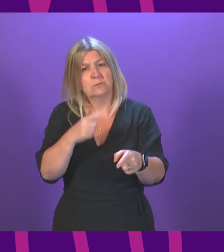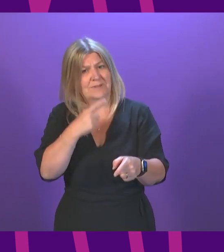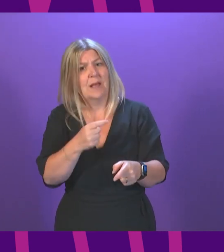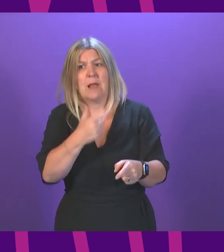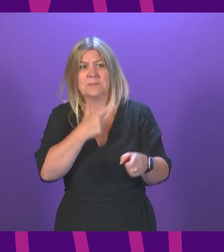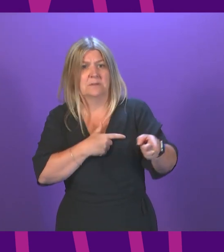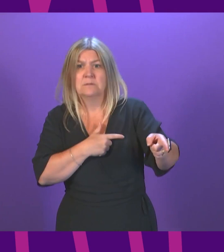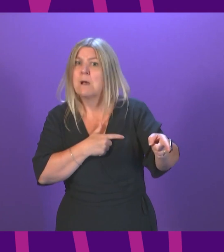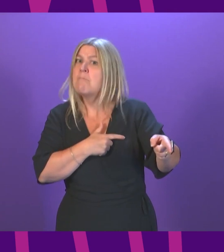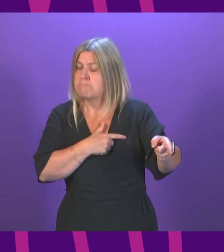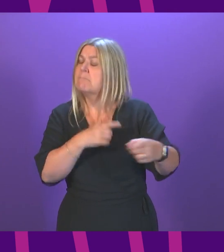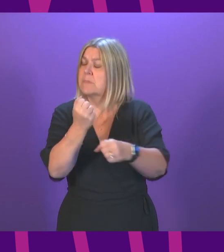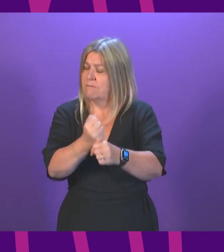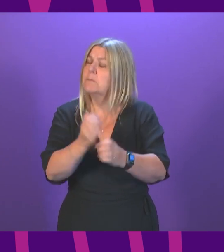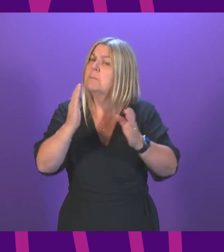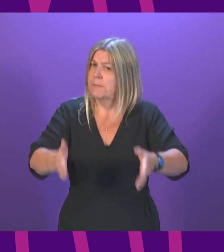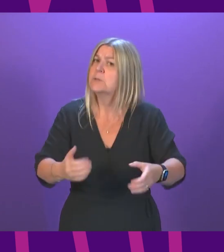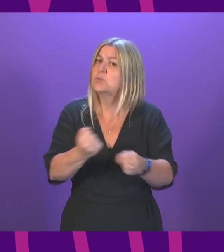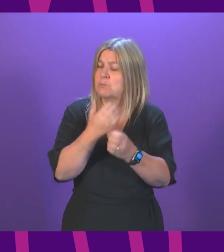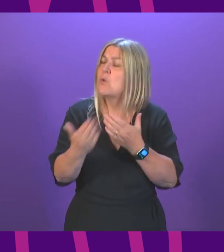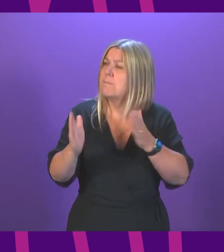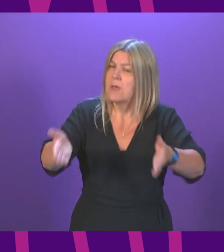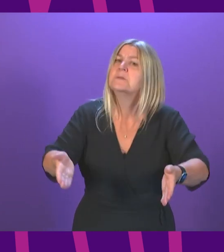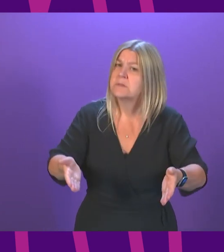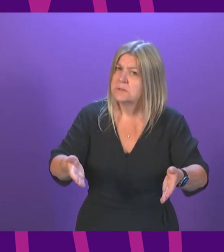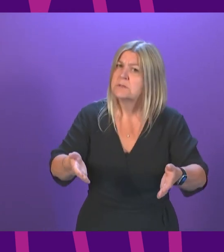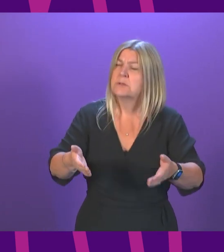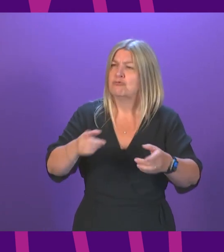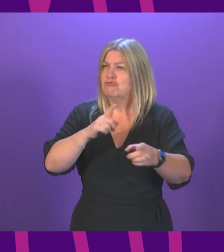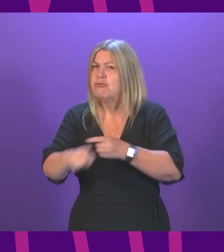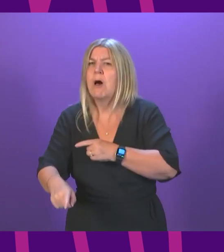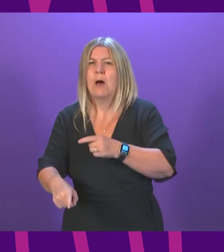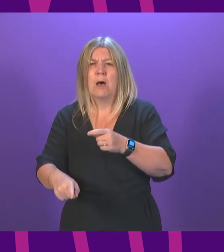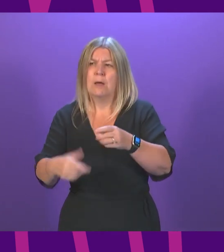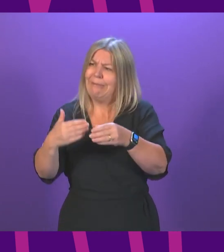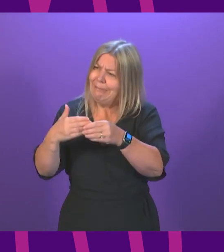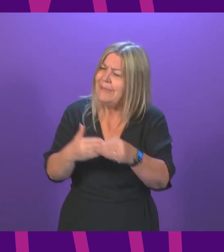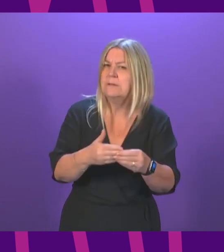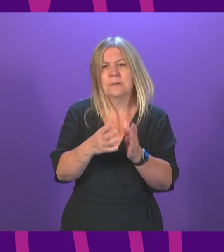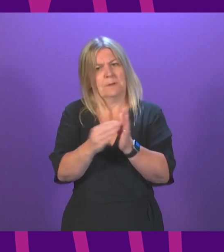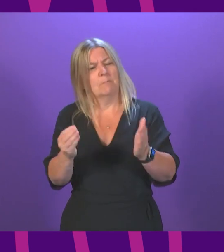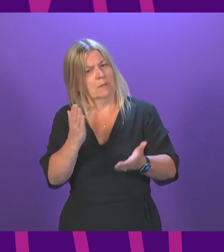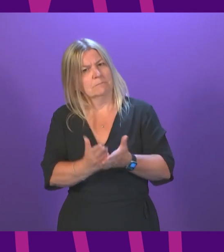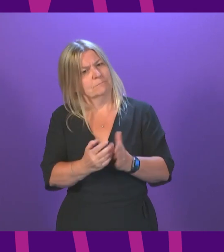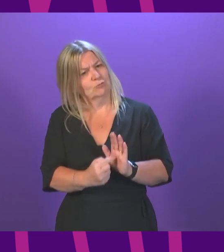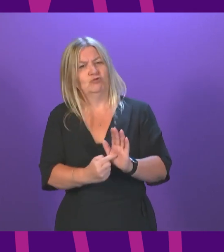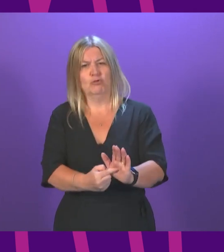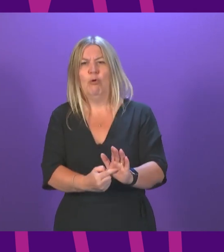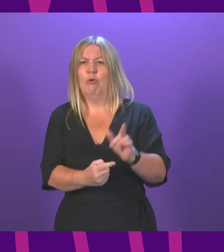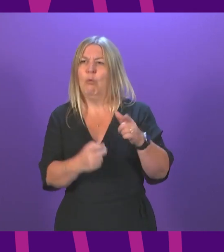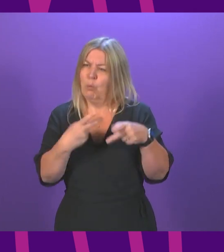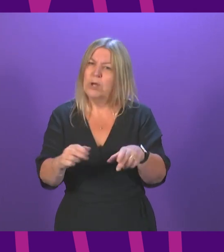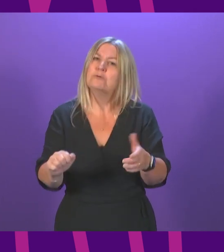Amazon. I do think governments have to do more to persuade everybody to lead by example, to persuade individuals and certainly to persuade